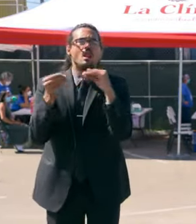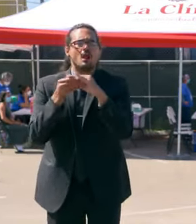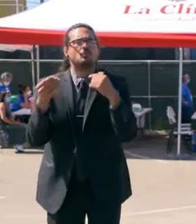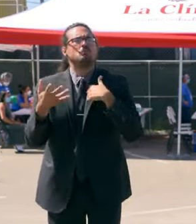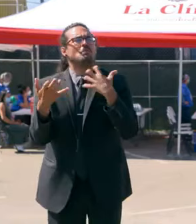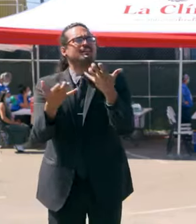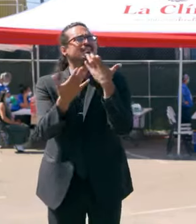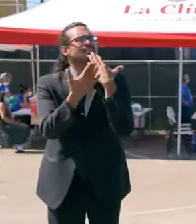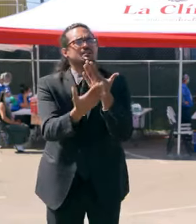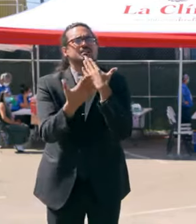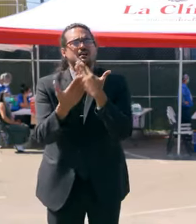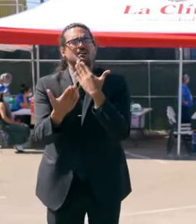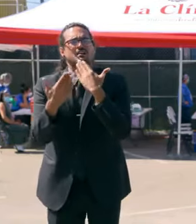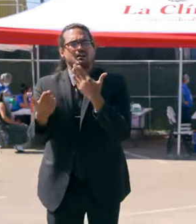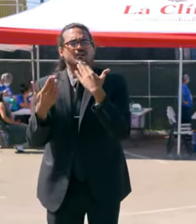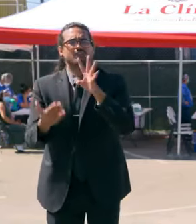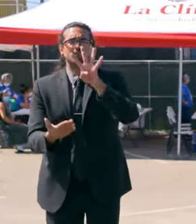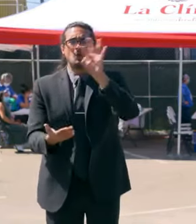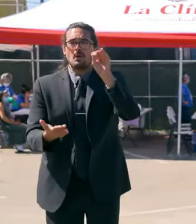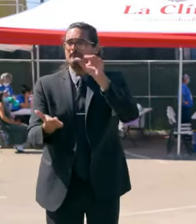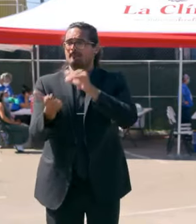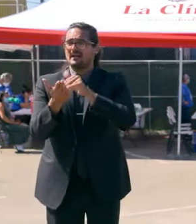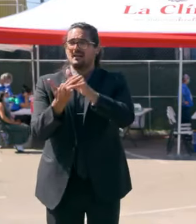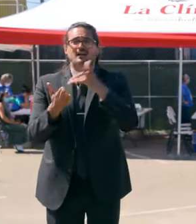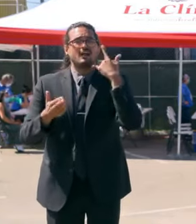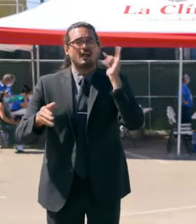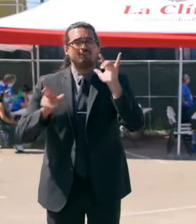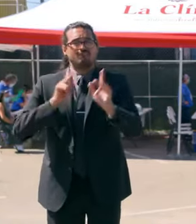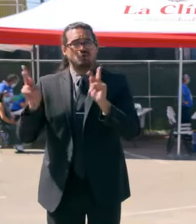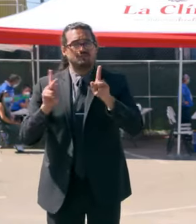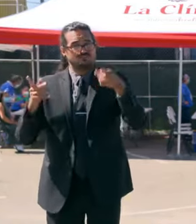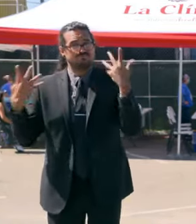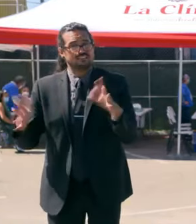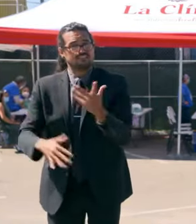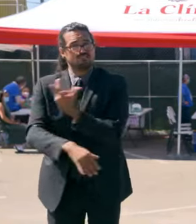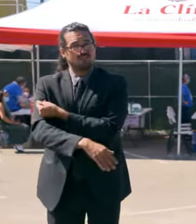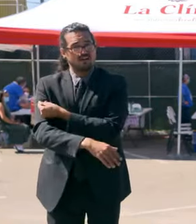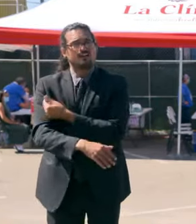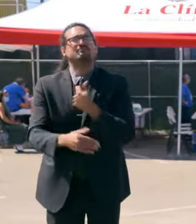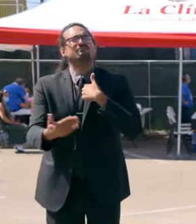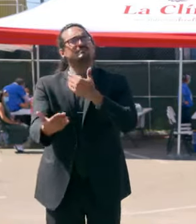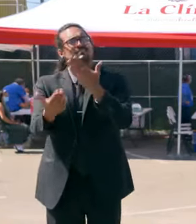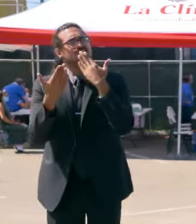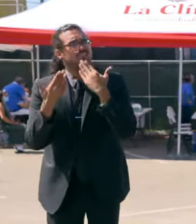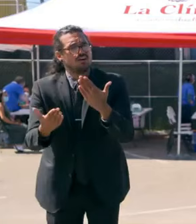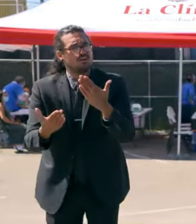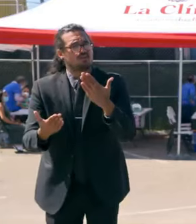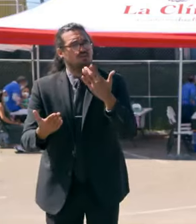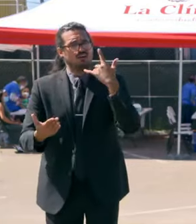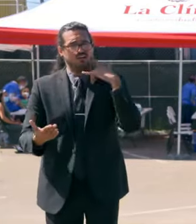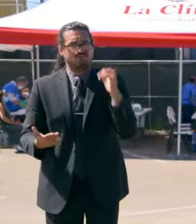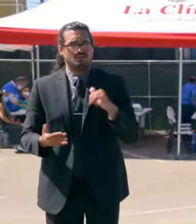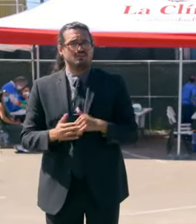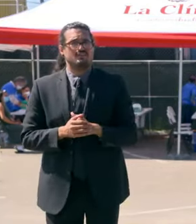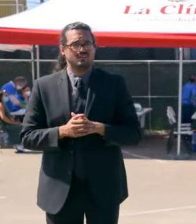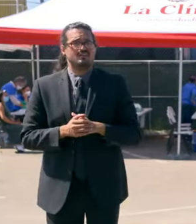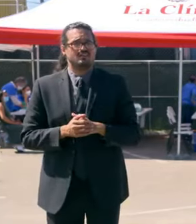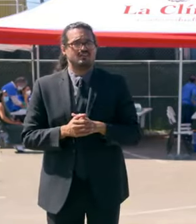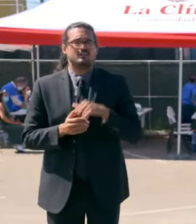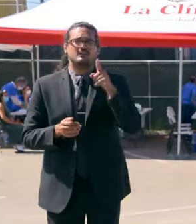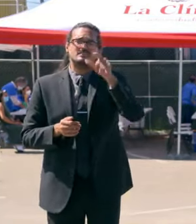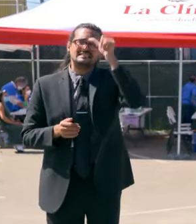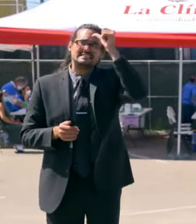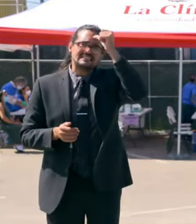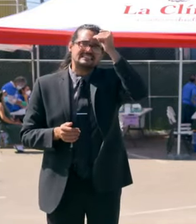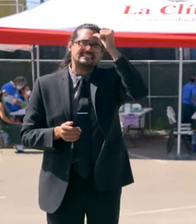40 million Californians. Thank you to the people of the state of California for being mindful that this pandemic is not